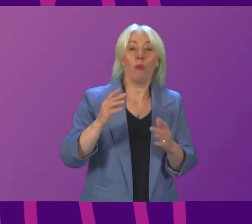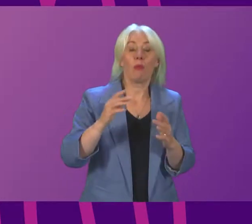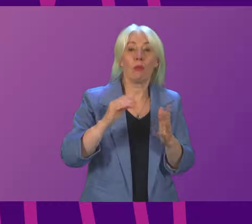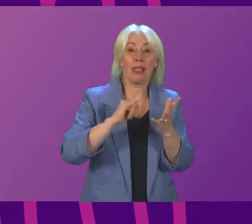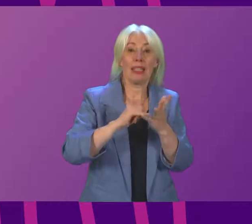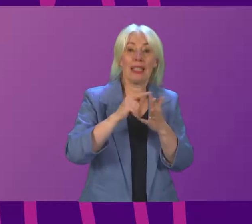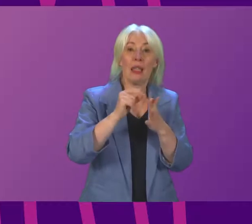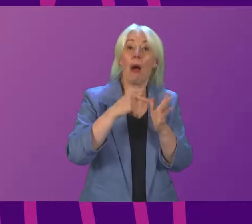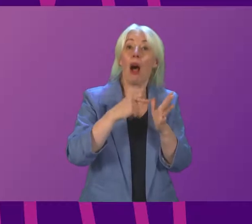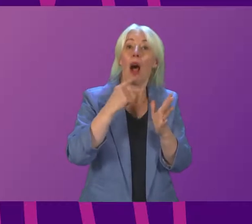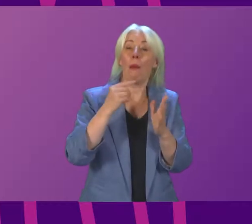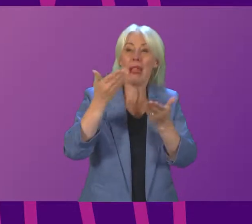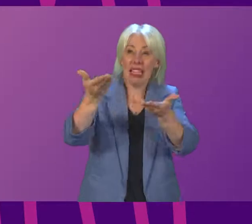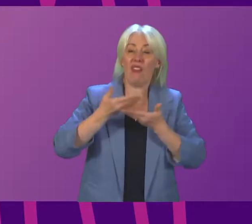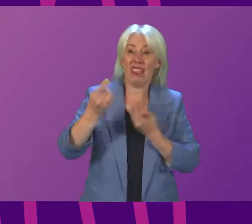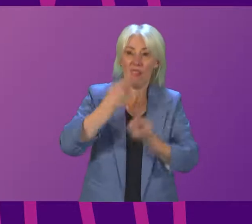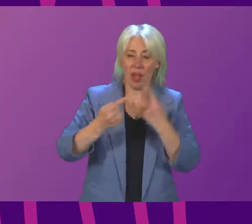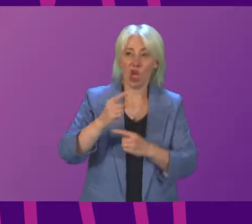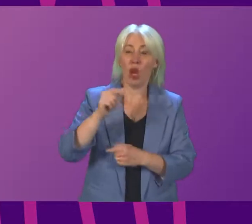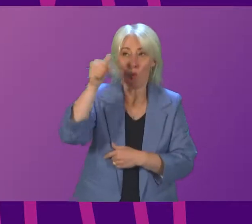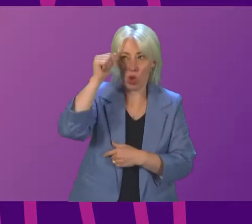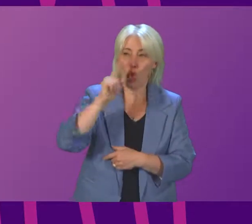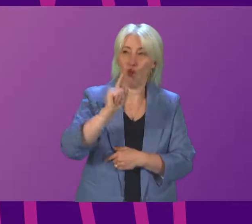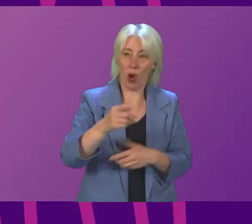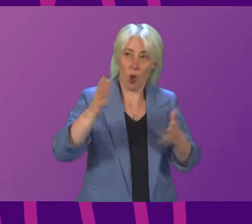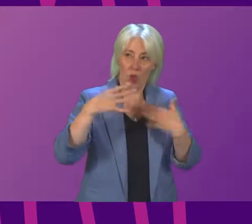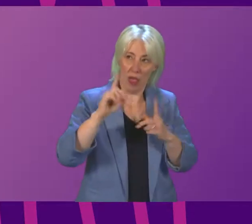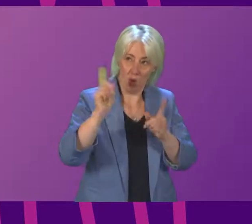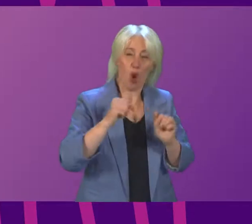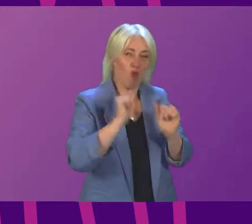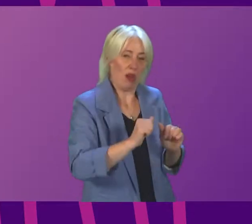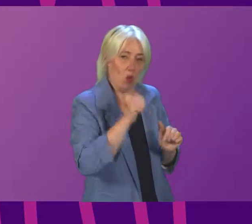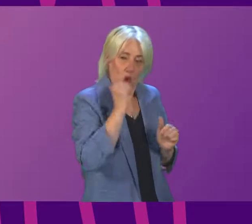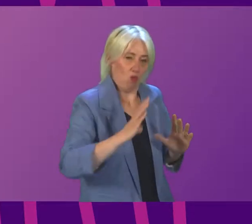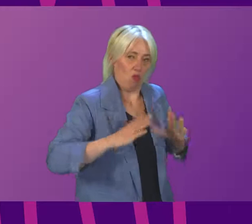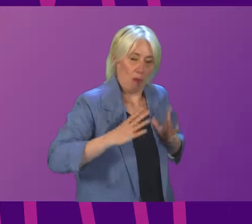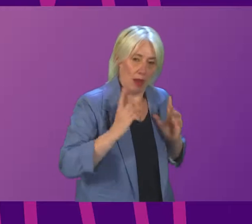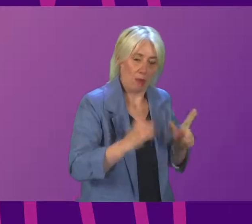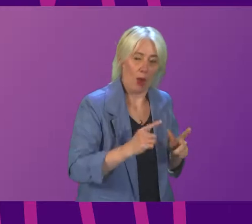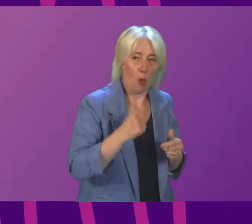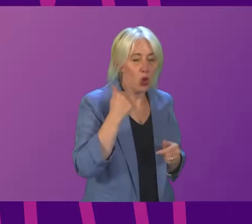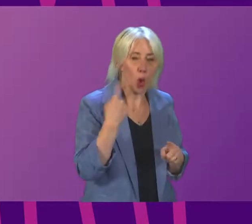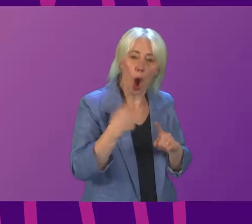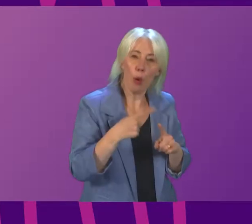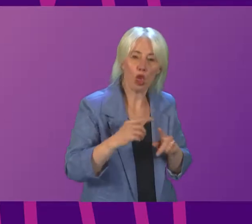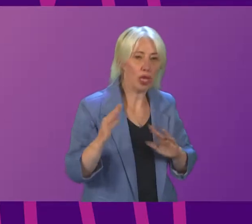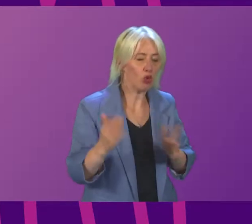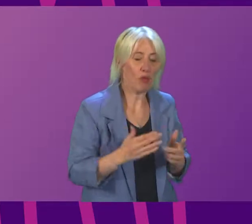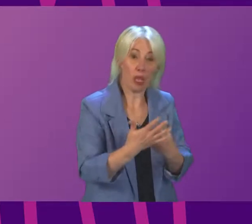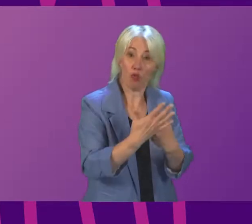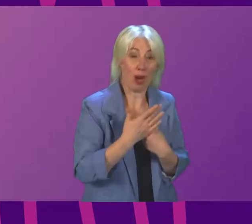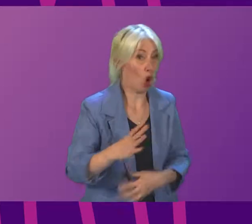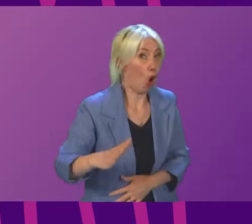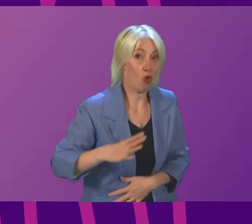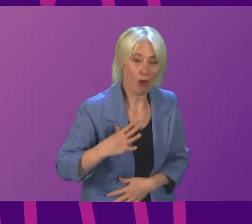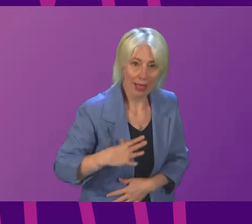Protection Agency, were stood up, notwithstanding the significant pressures there are on emergency services just now because of the